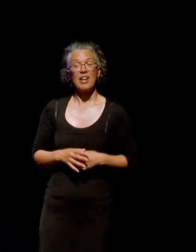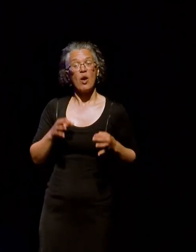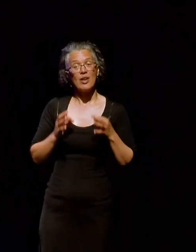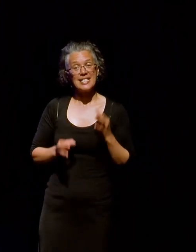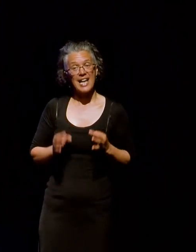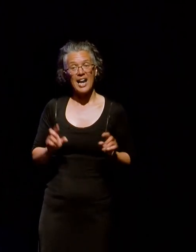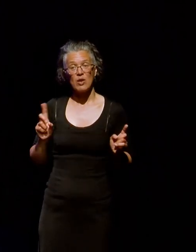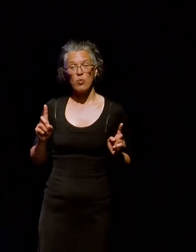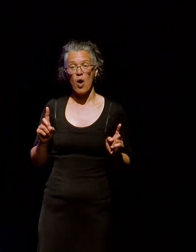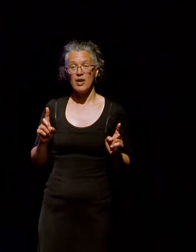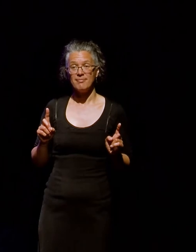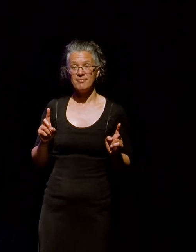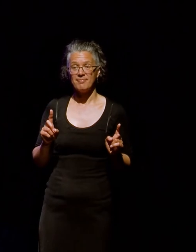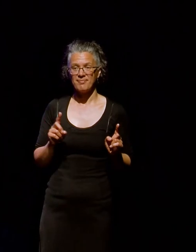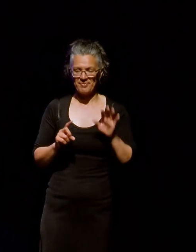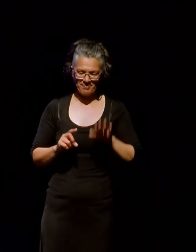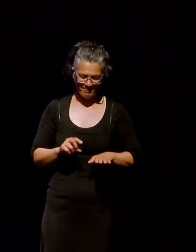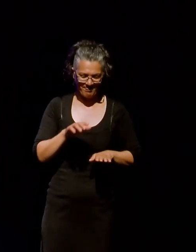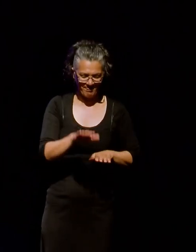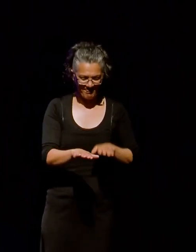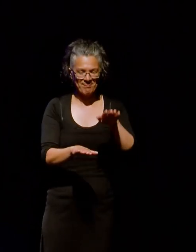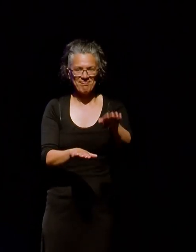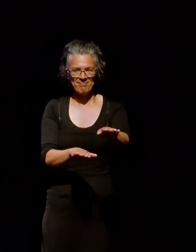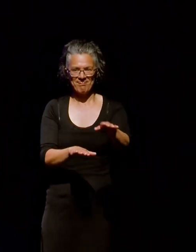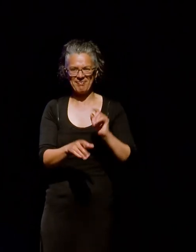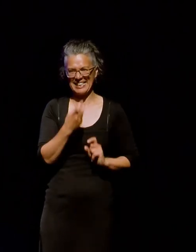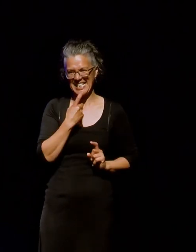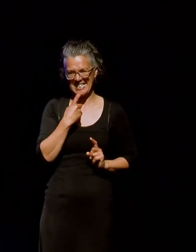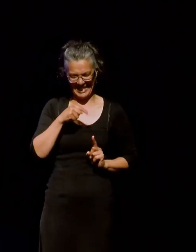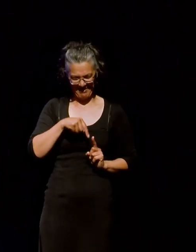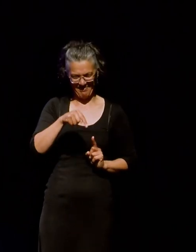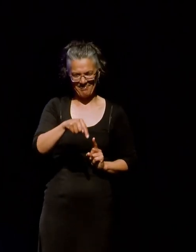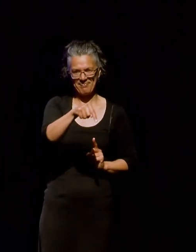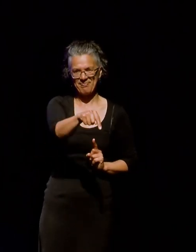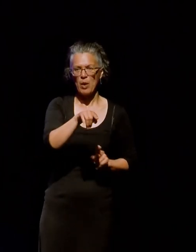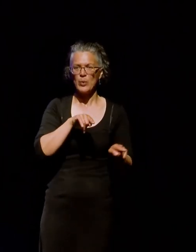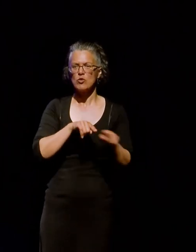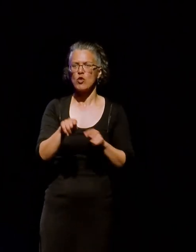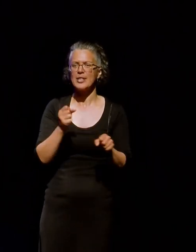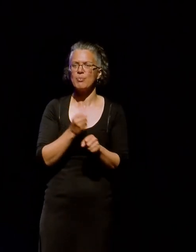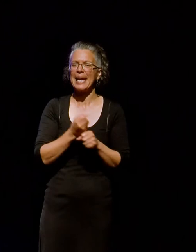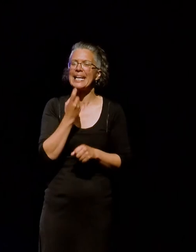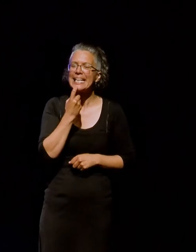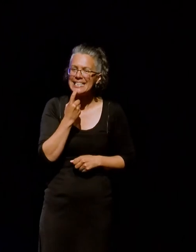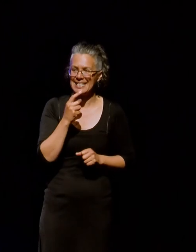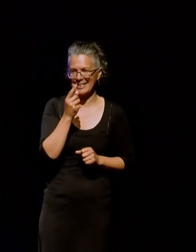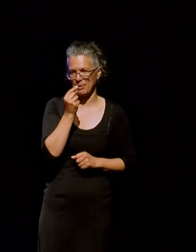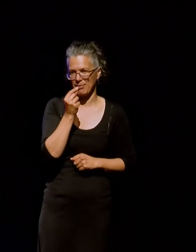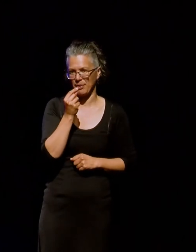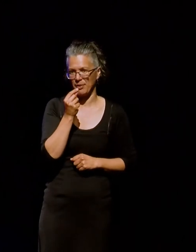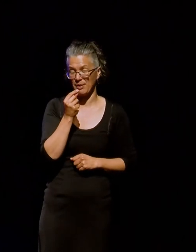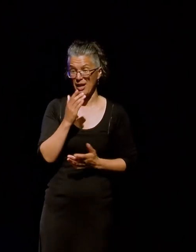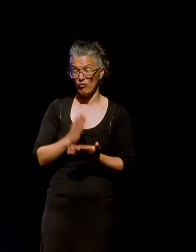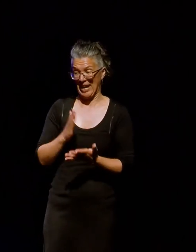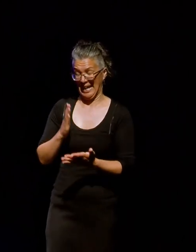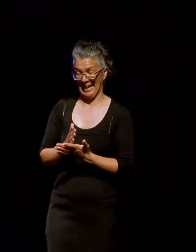could essentially donate your Facebook archive in three easy steps. Um, and hopefully we tried to make it as easy as possible. It's actually a